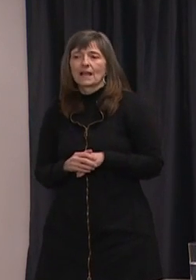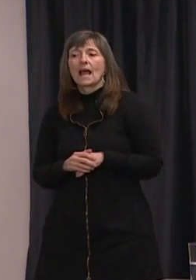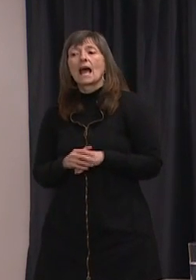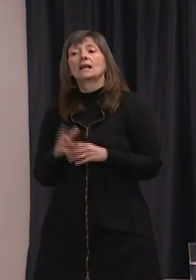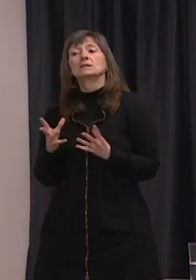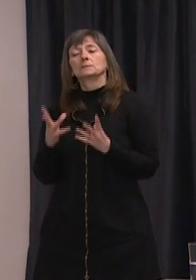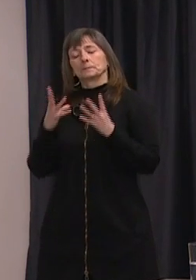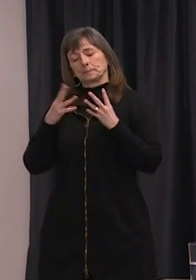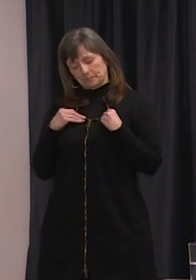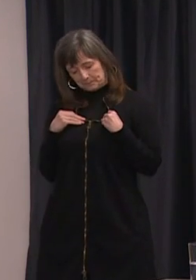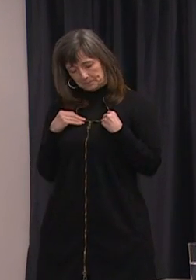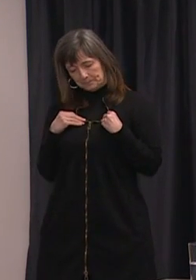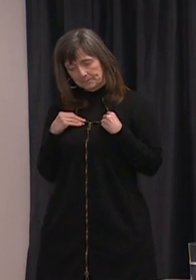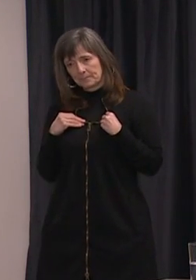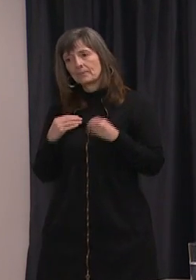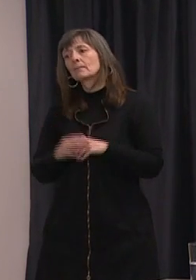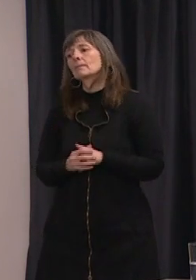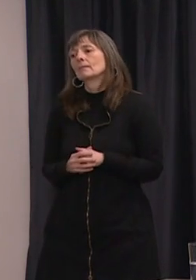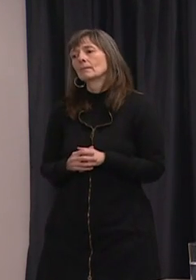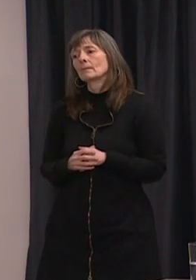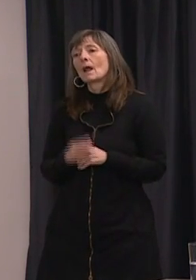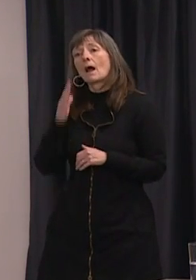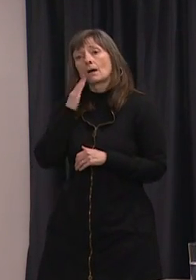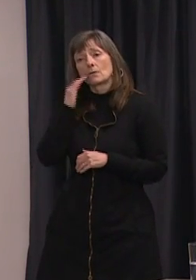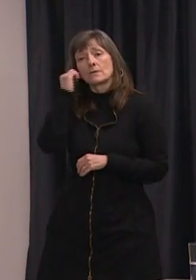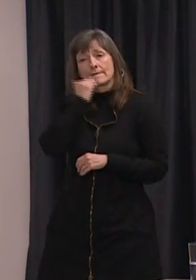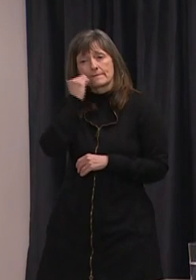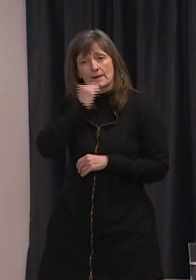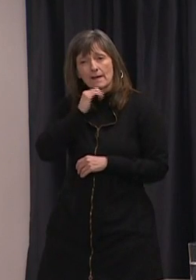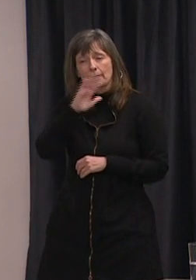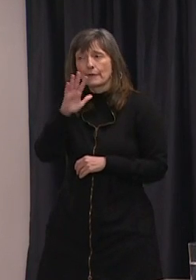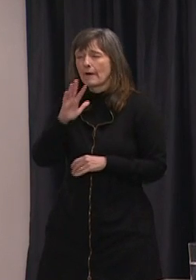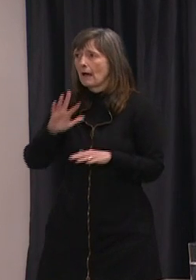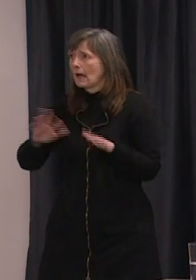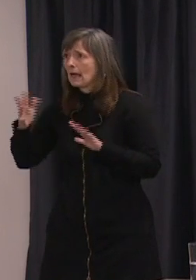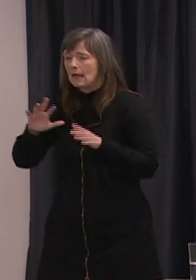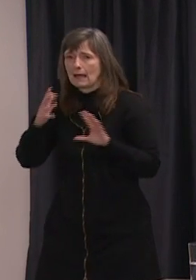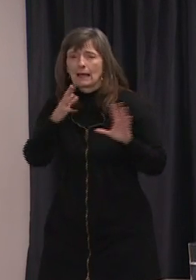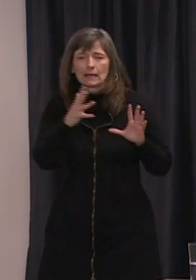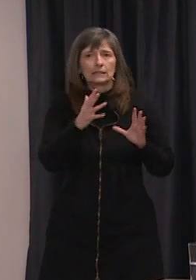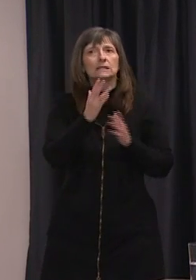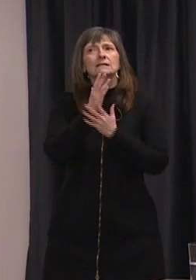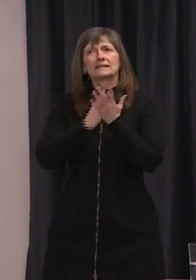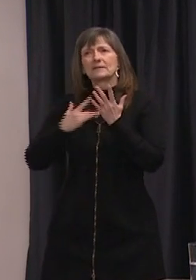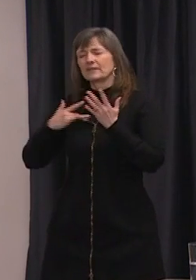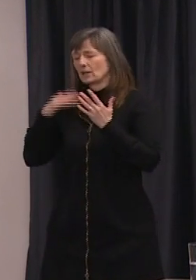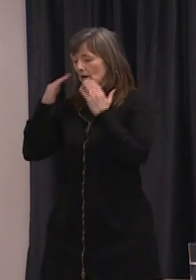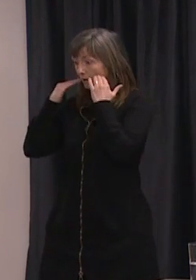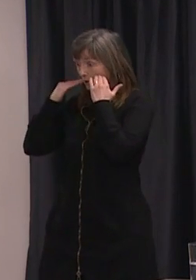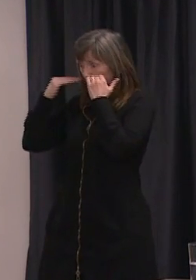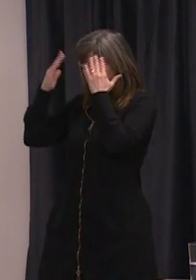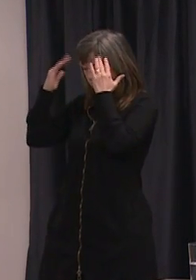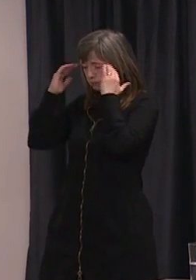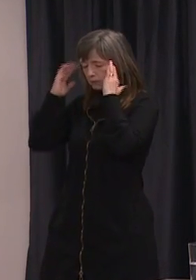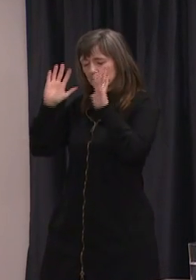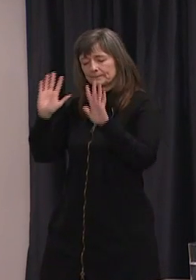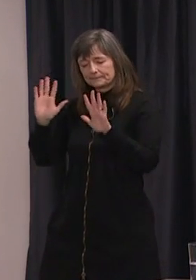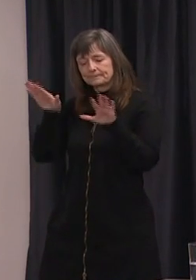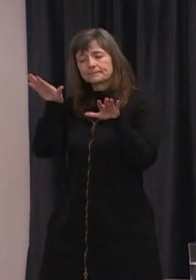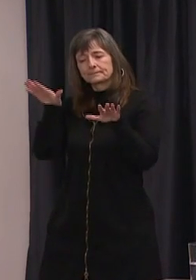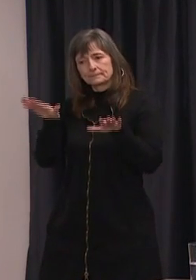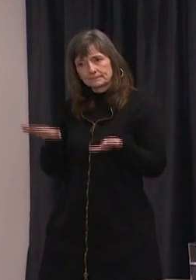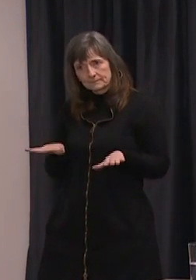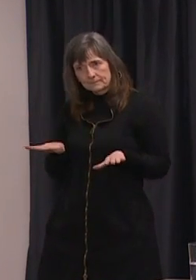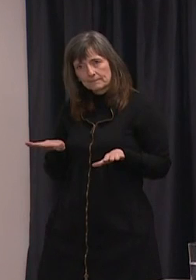And while this may be disruptive to our daily lives, and for some it may be overwhelming, we must all work together to stay